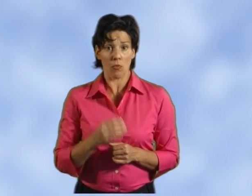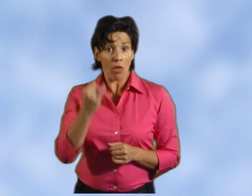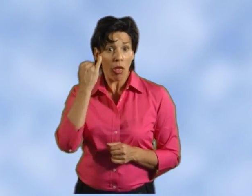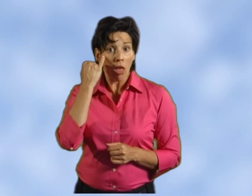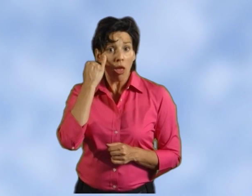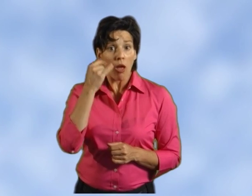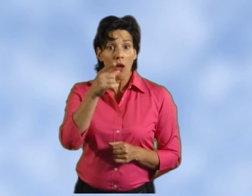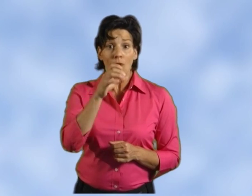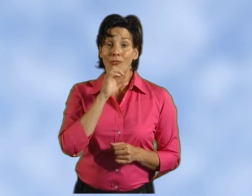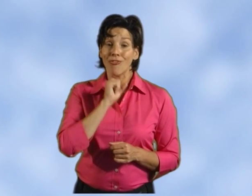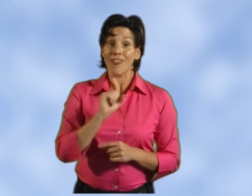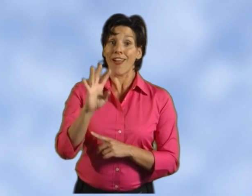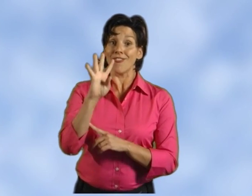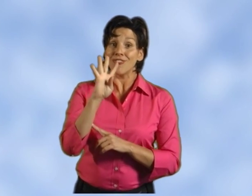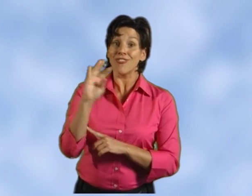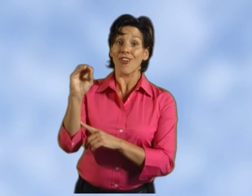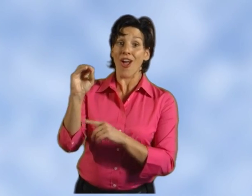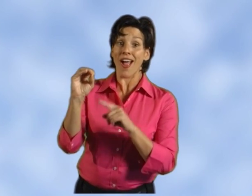and if she is over 40,